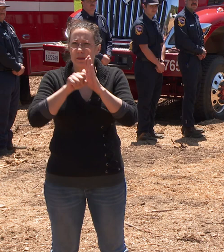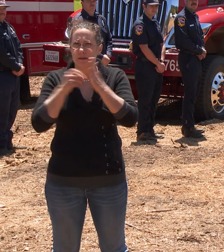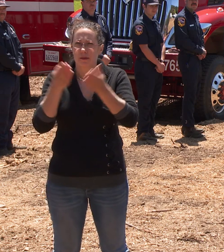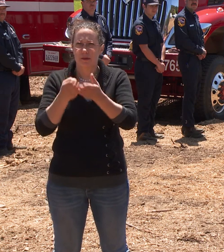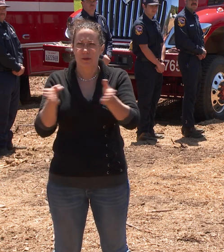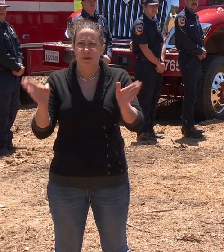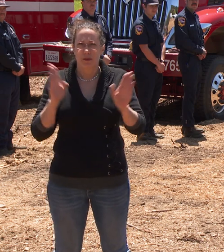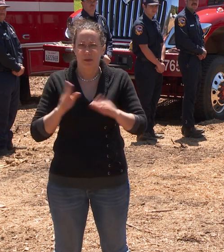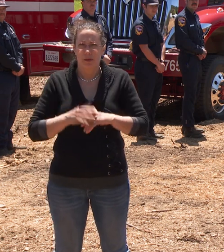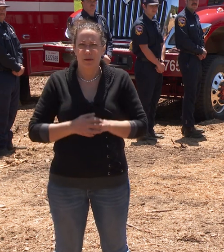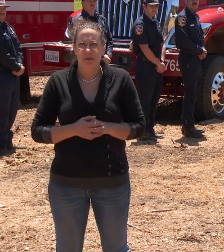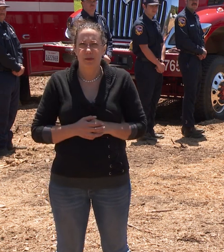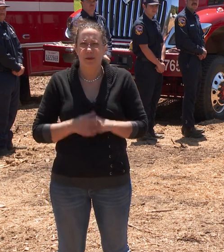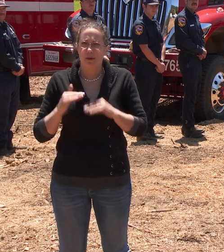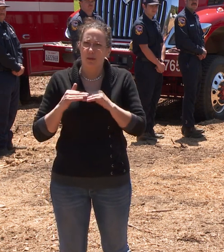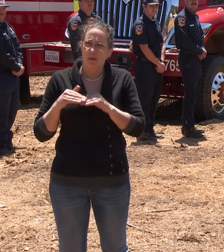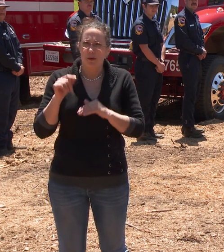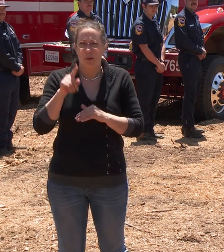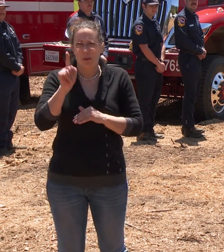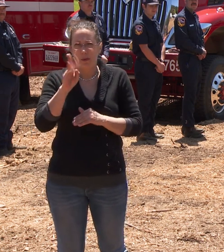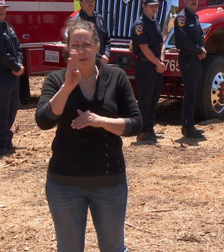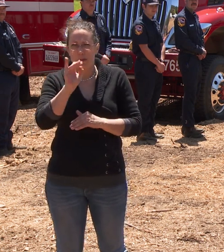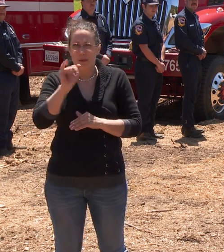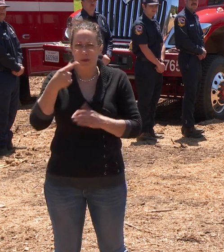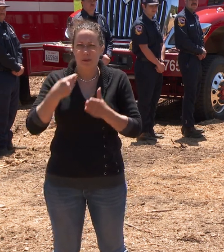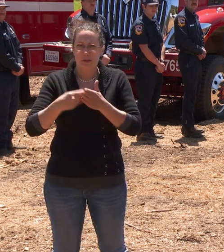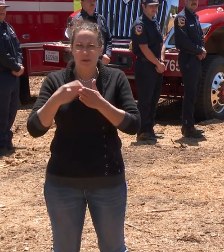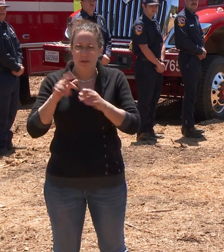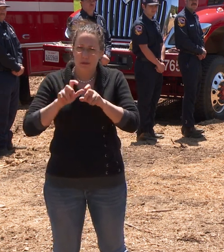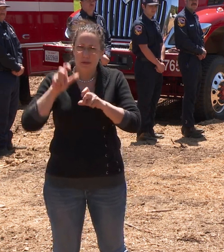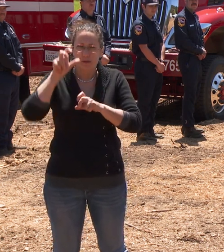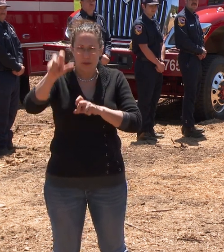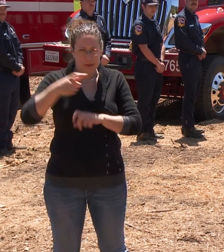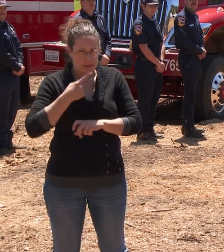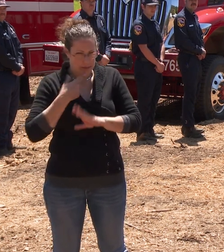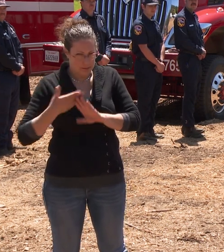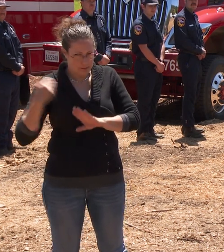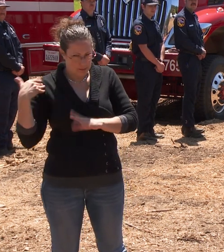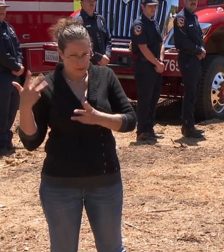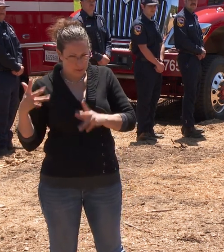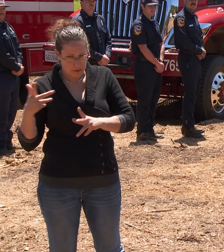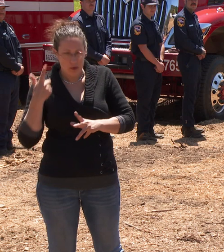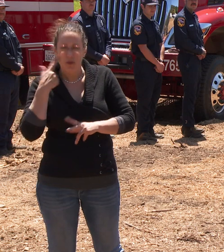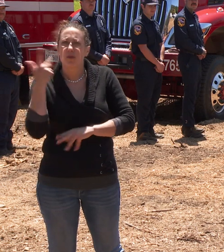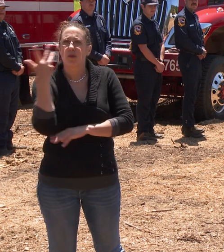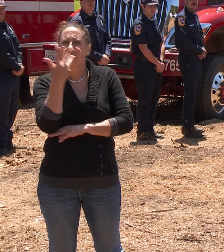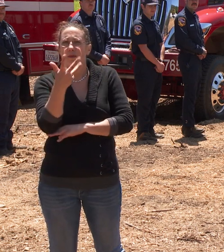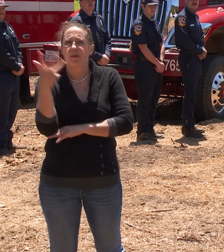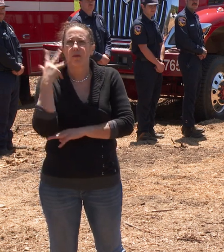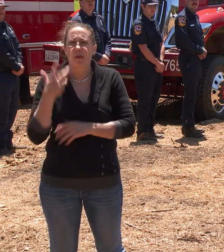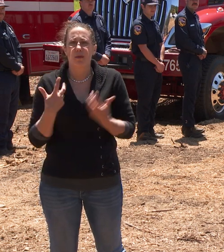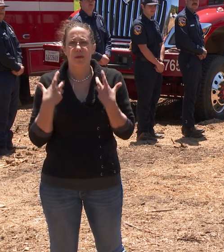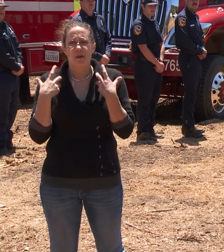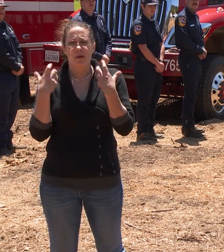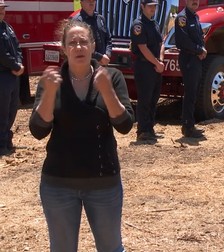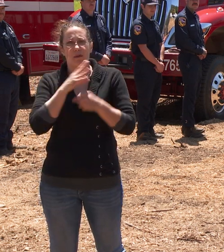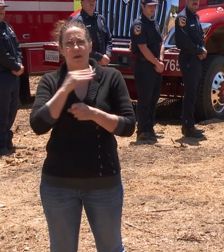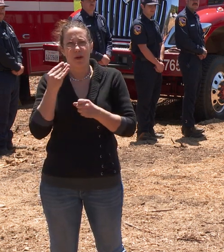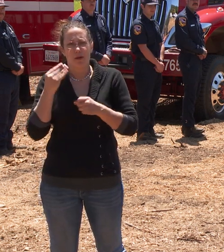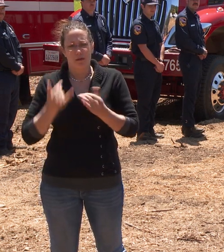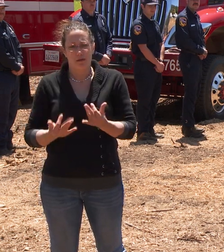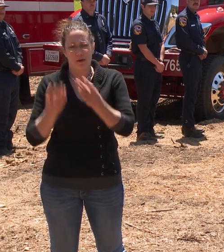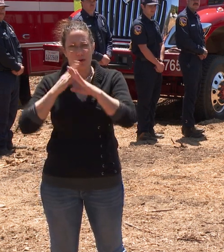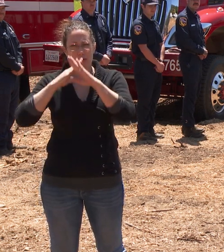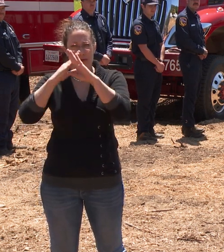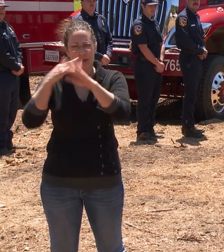Statewide, there's been over $1 billion invested, as I said earlier, invested in forest health and prevention just in the last five years.